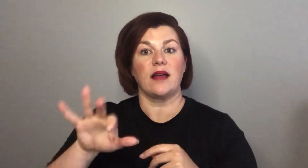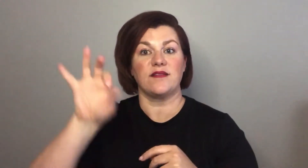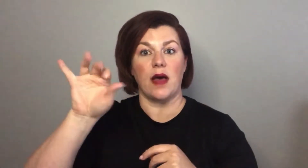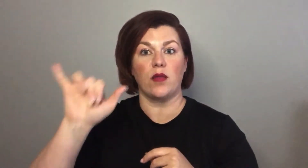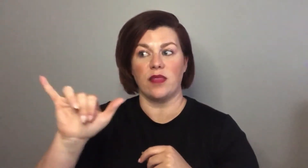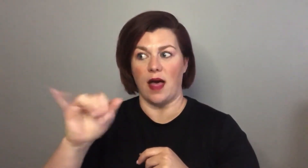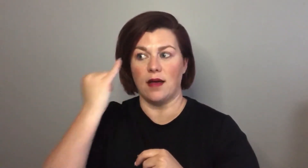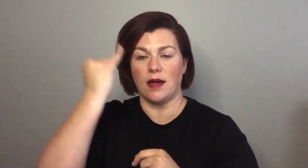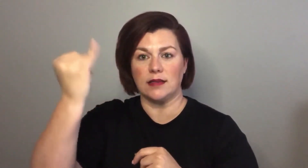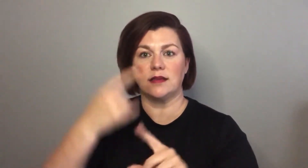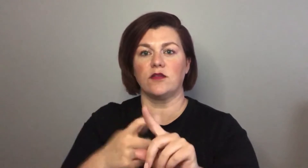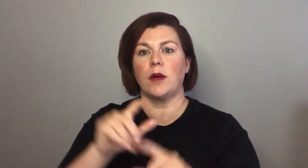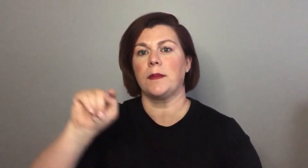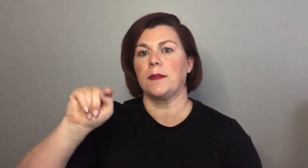um description box below